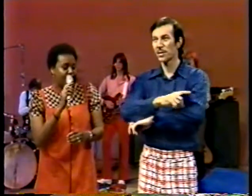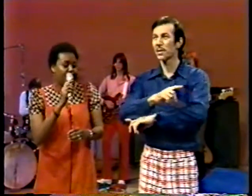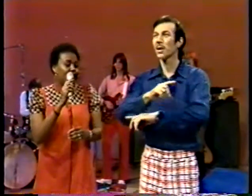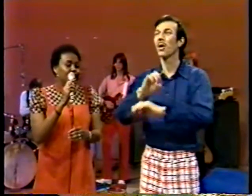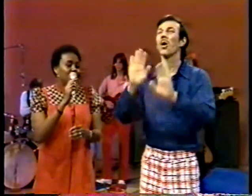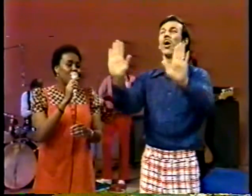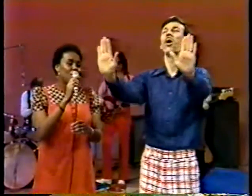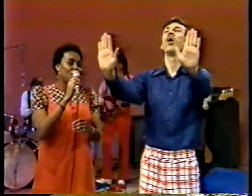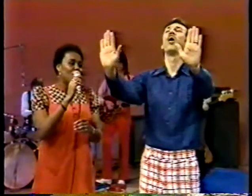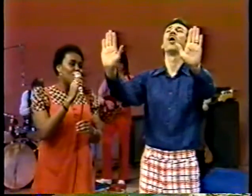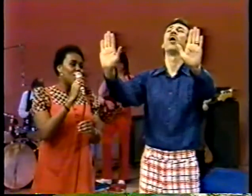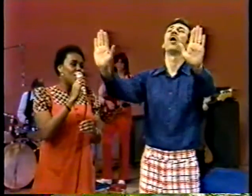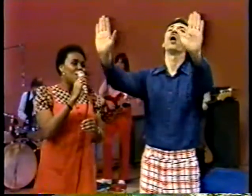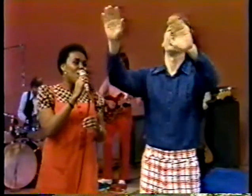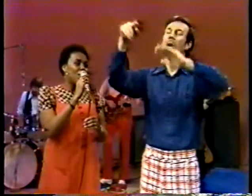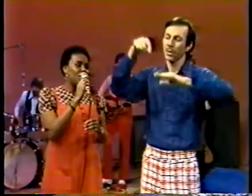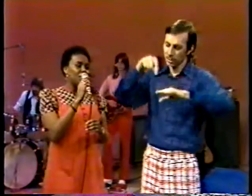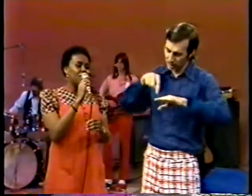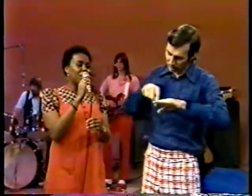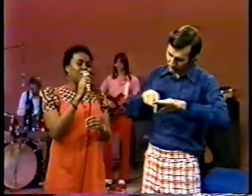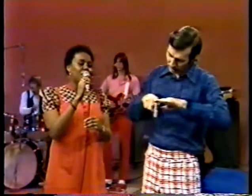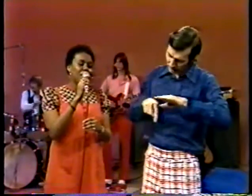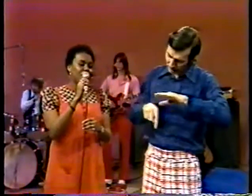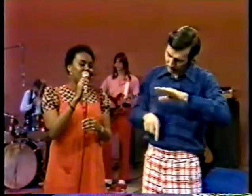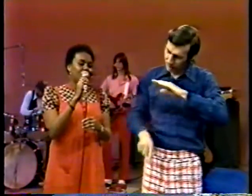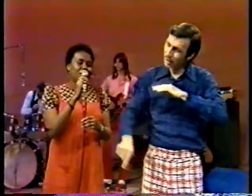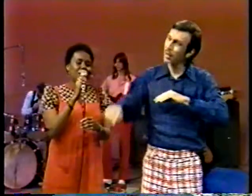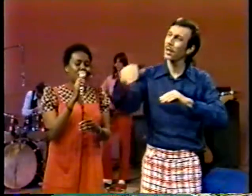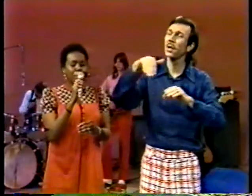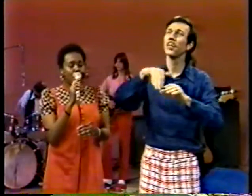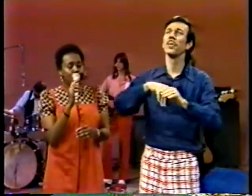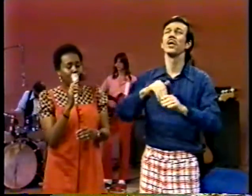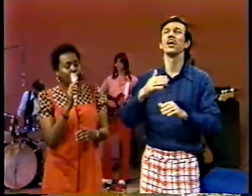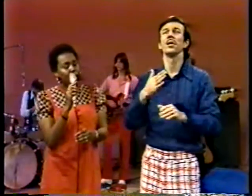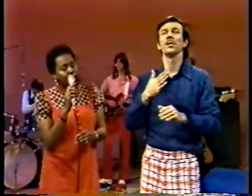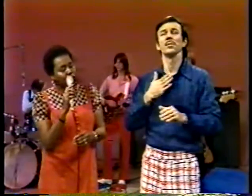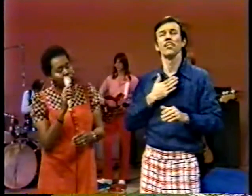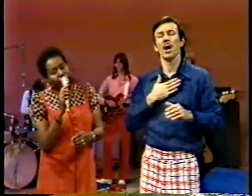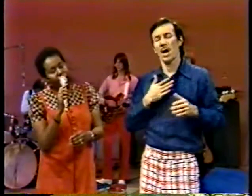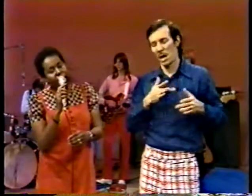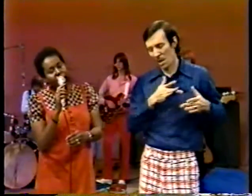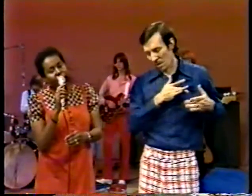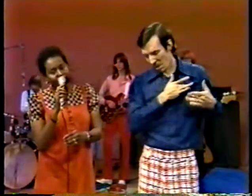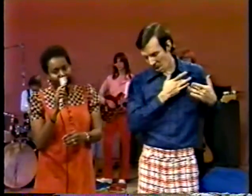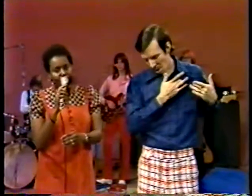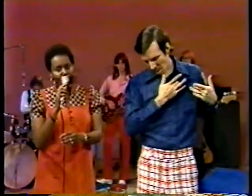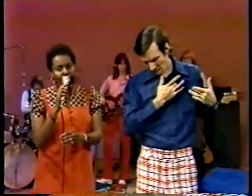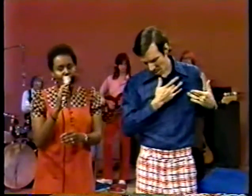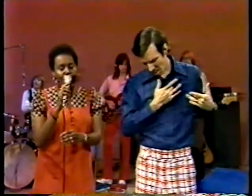Oh, deep in my heart